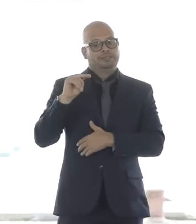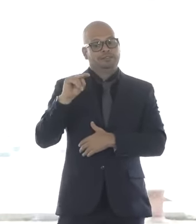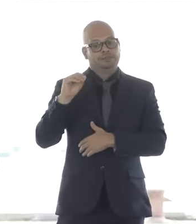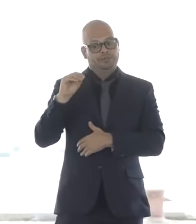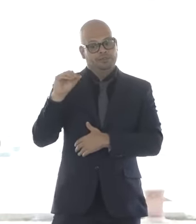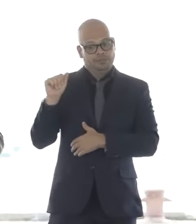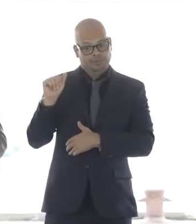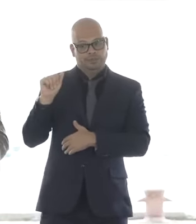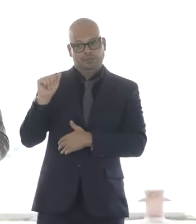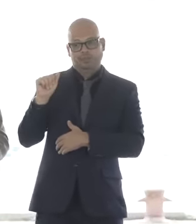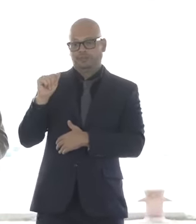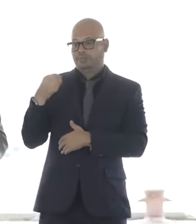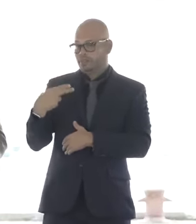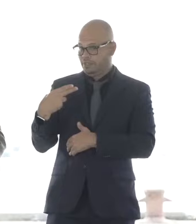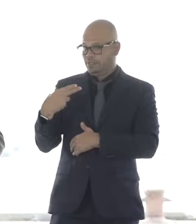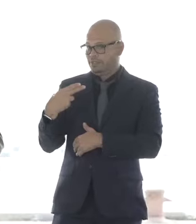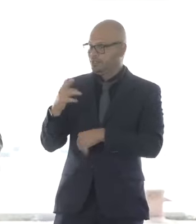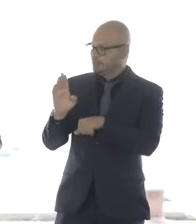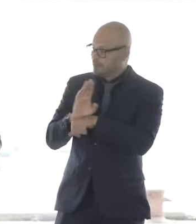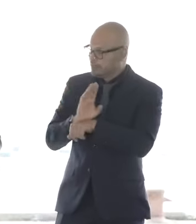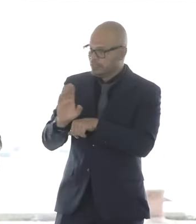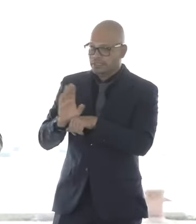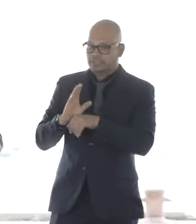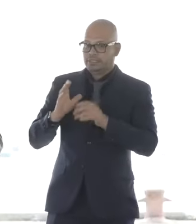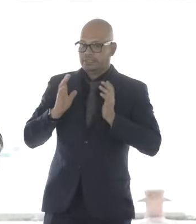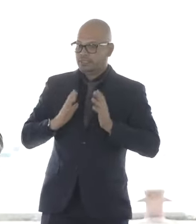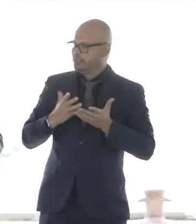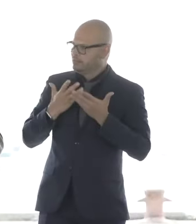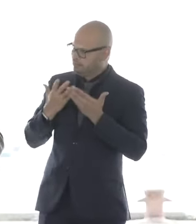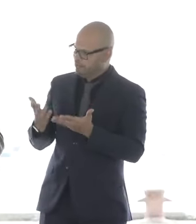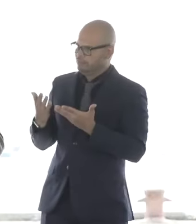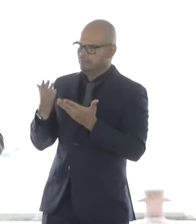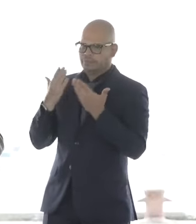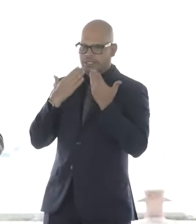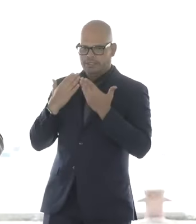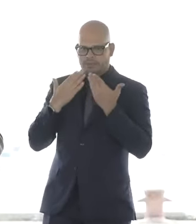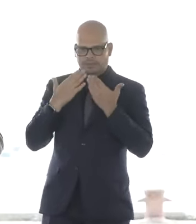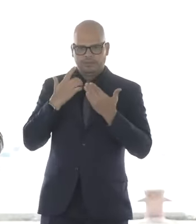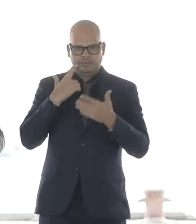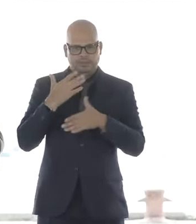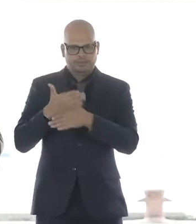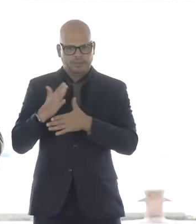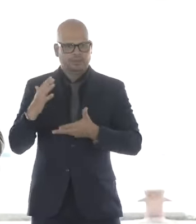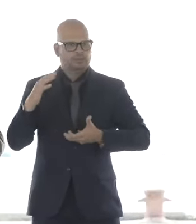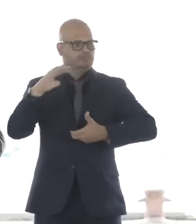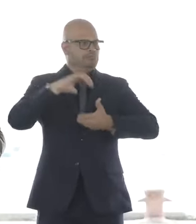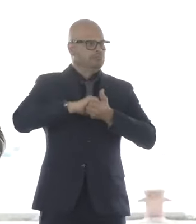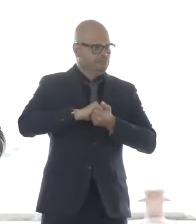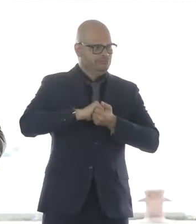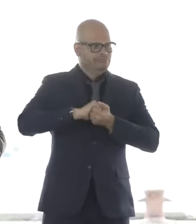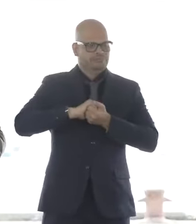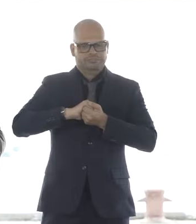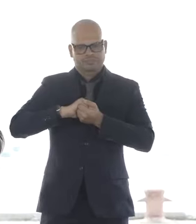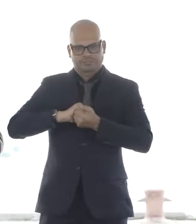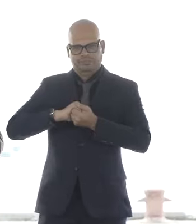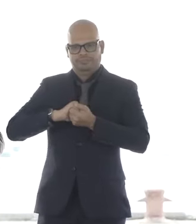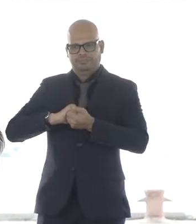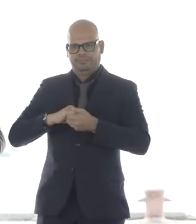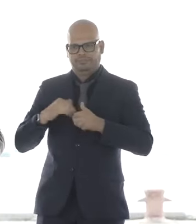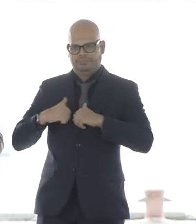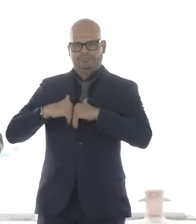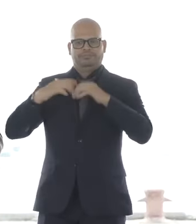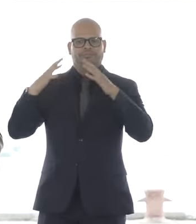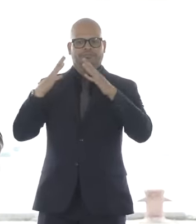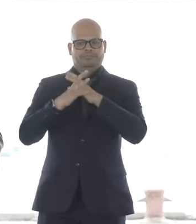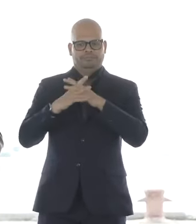thank you for being here with us today, and thank you for the partnership and the confidence in this wind project, as well